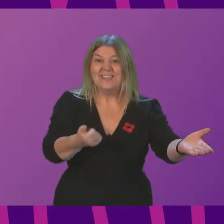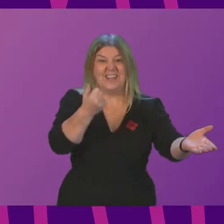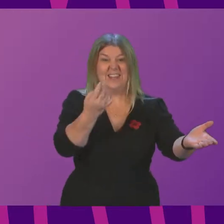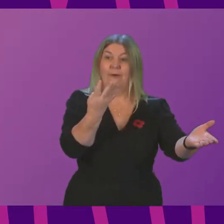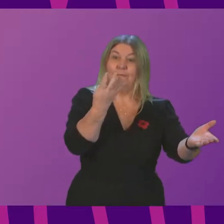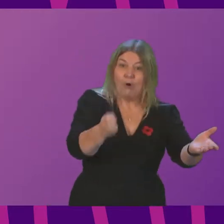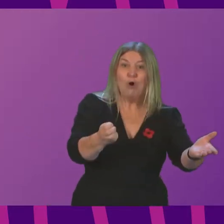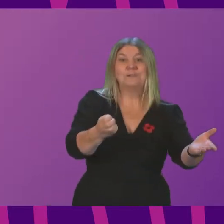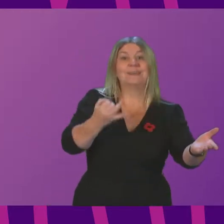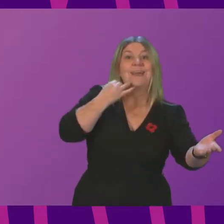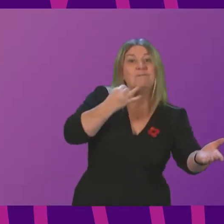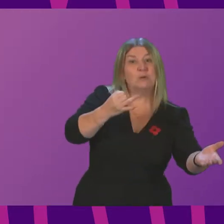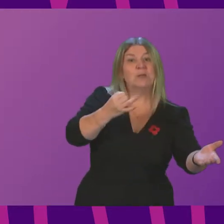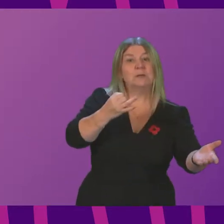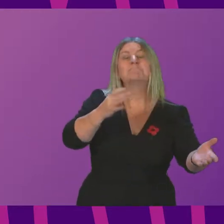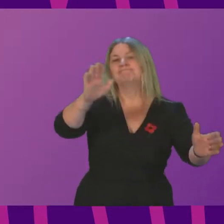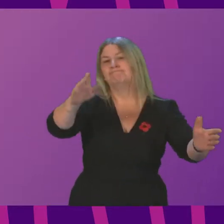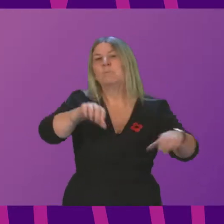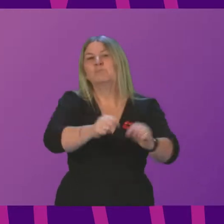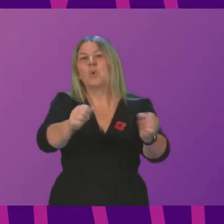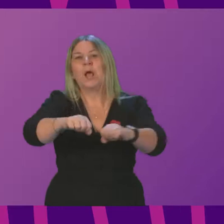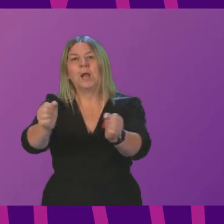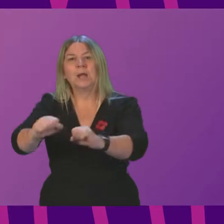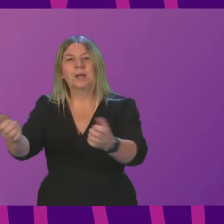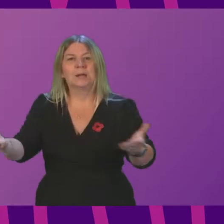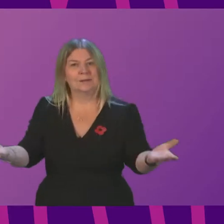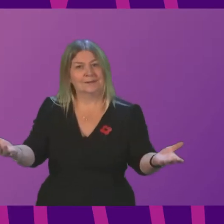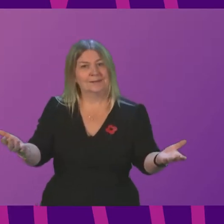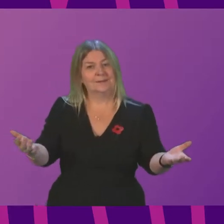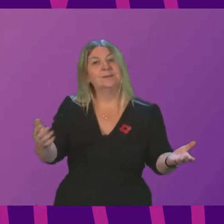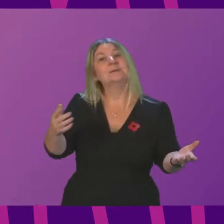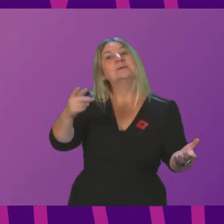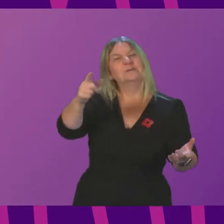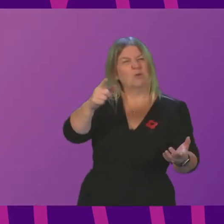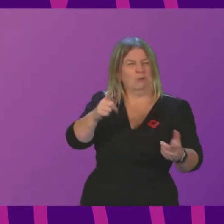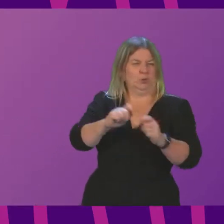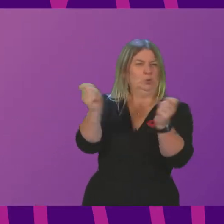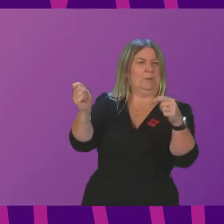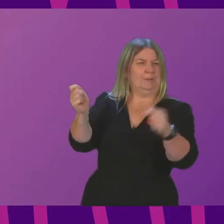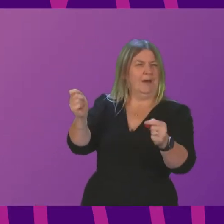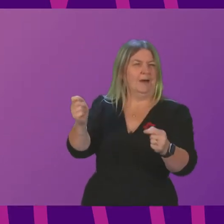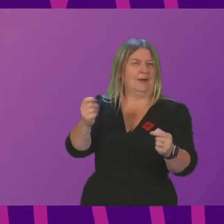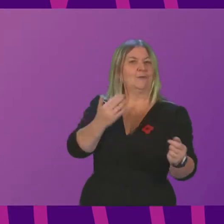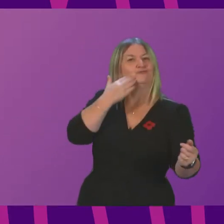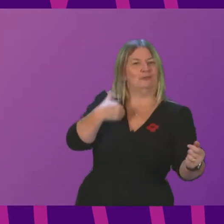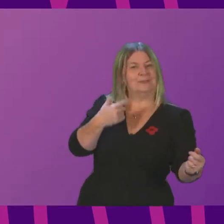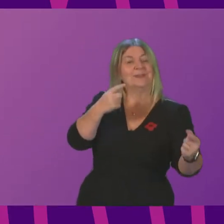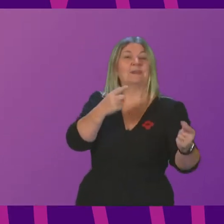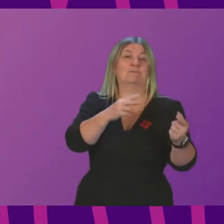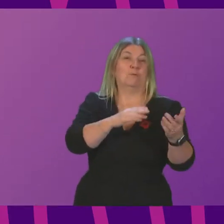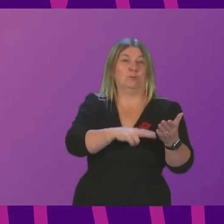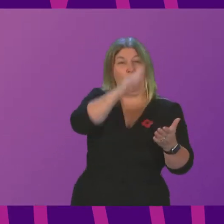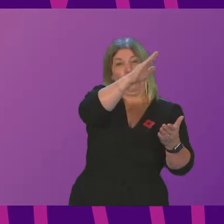per week are registered broken. Now, the Press and Journal recently made an electric vehicle trip from John O'Groats to Glasgow ahead of COP26, and they found